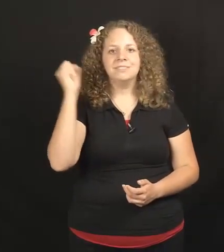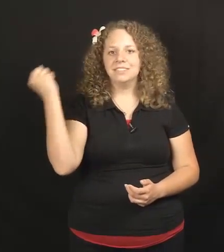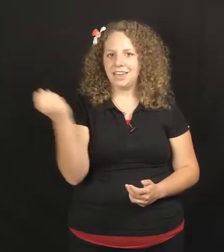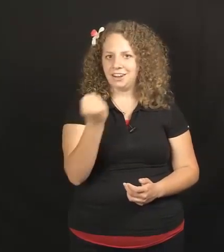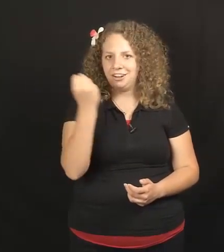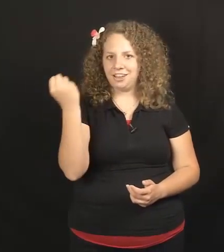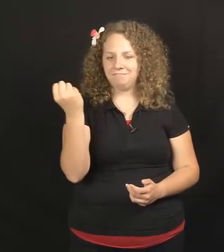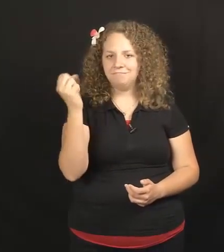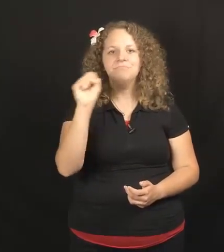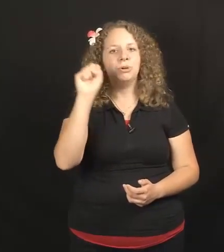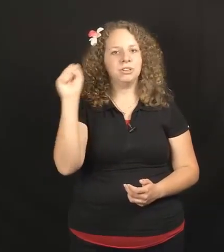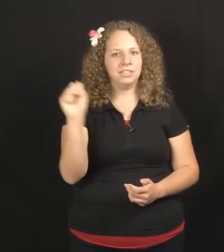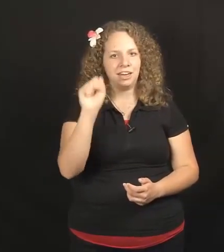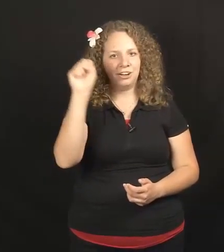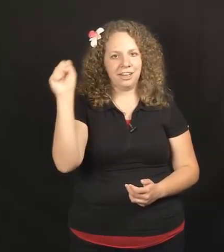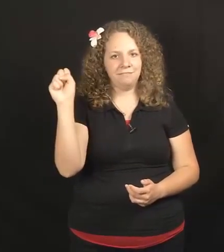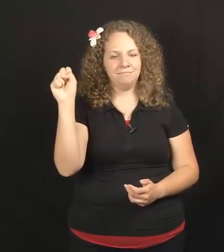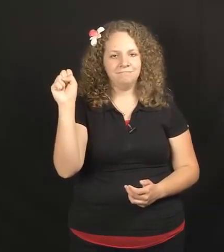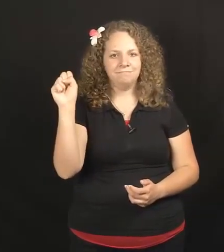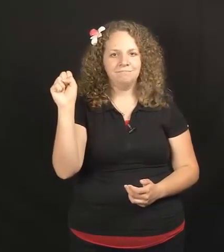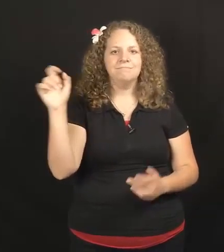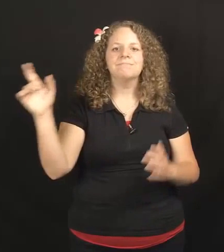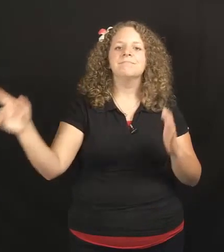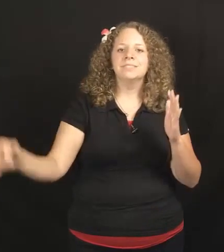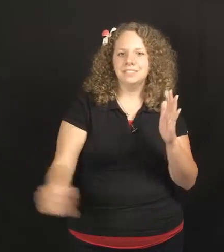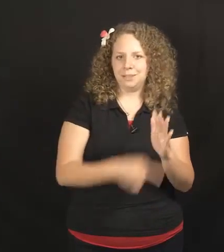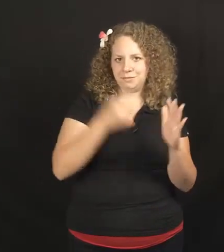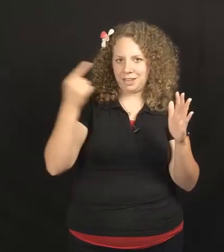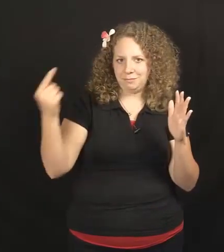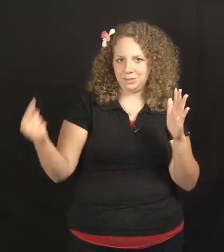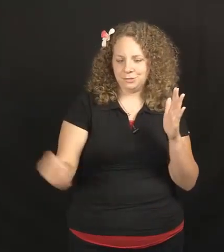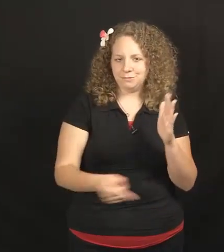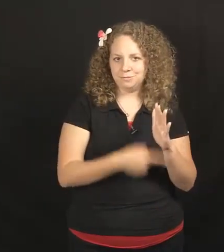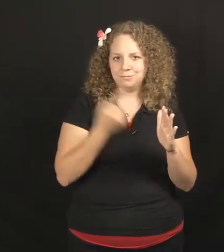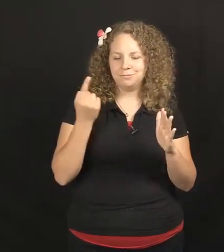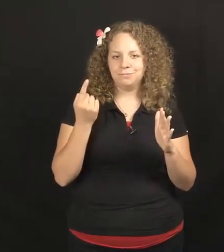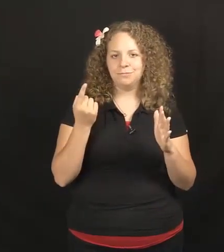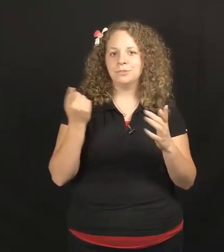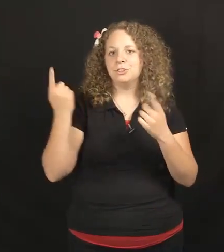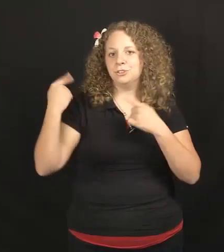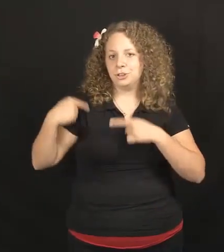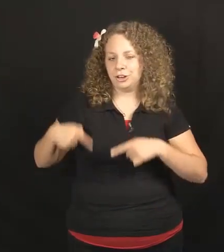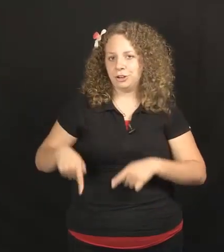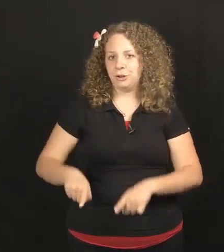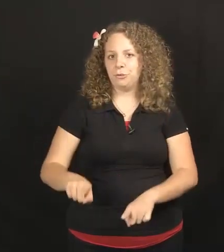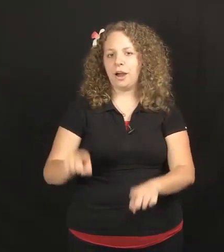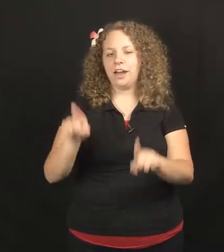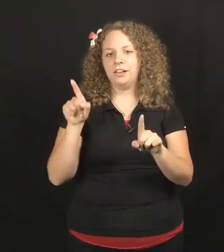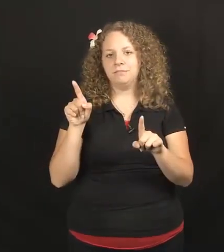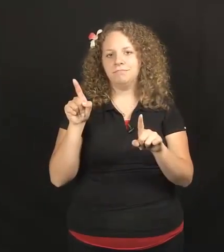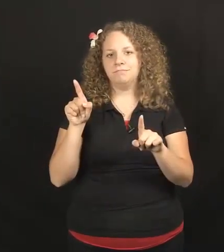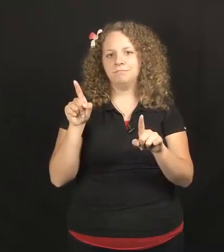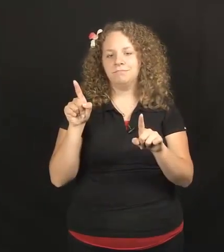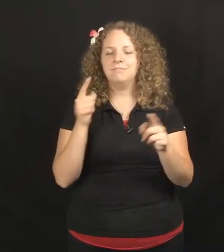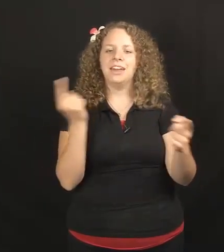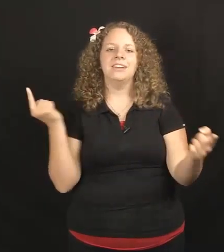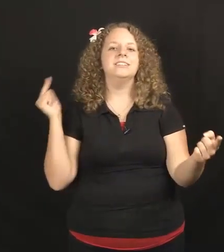Saturday Saturday Saturday Sometimes During Or While And